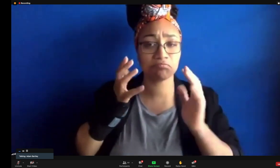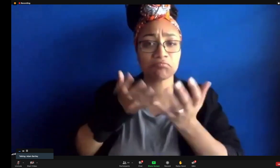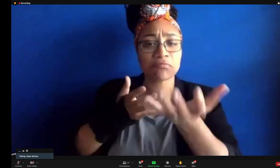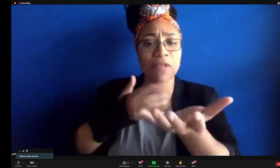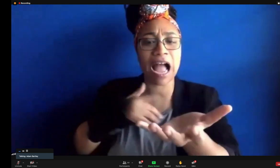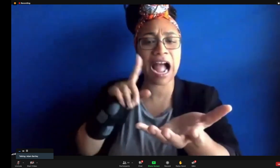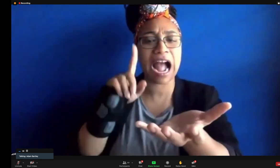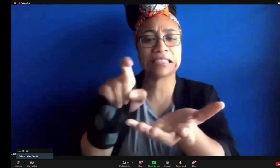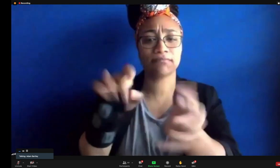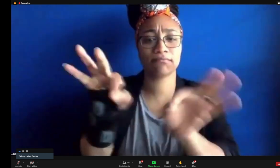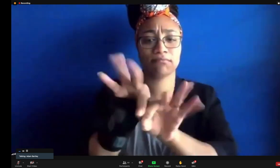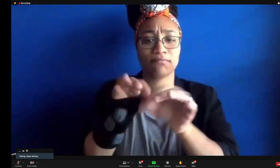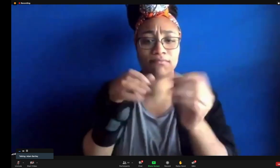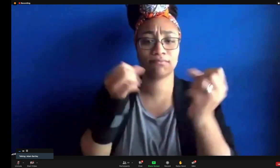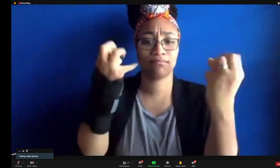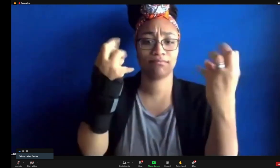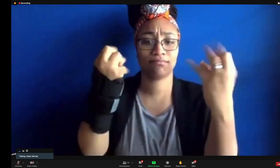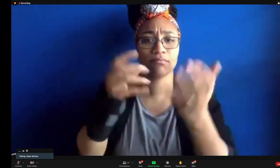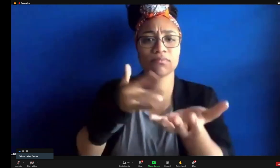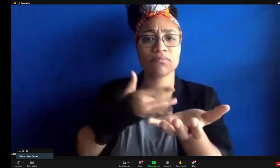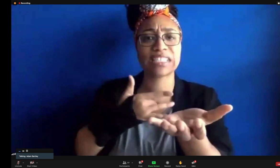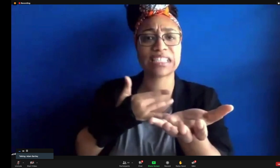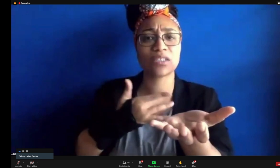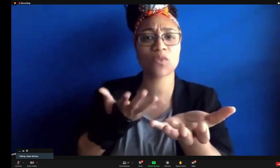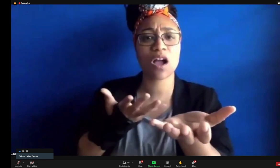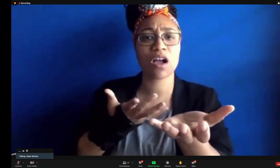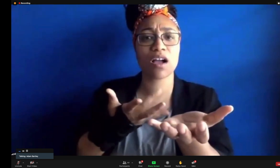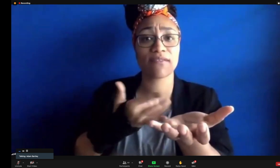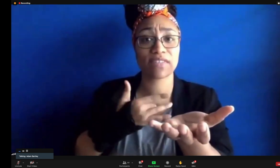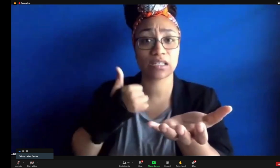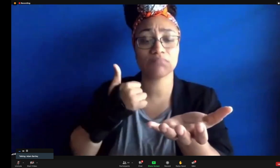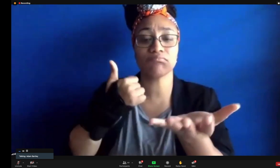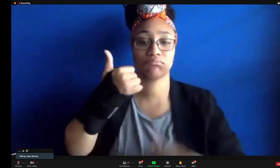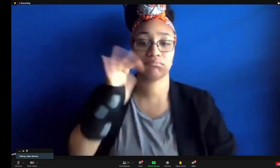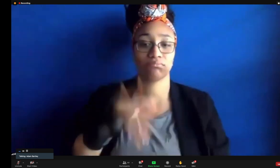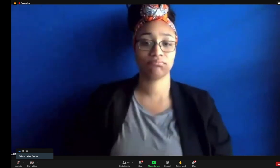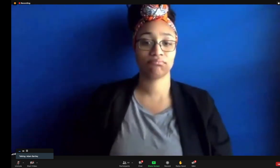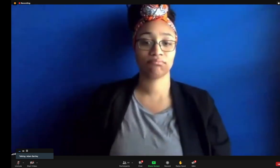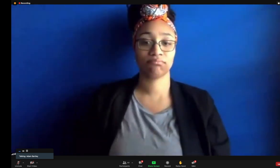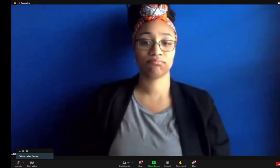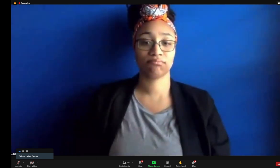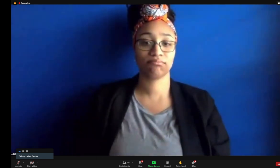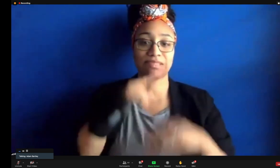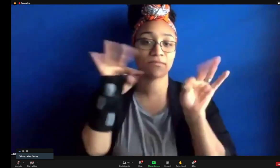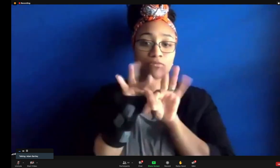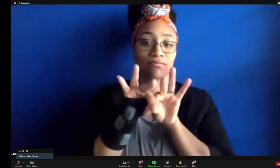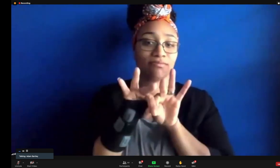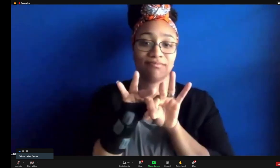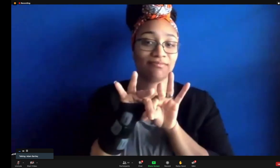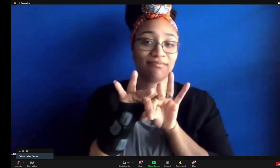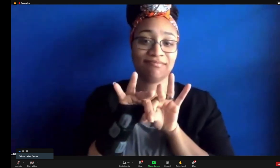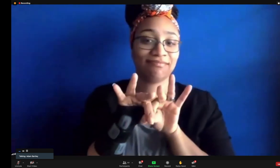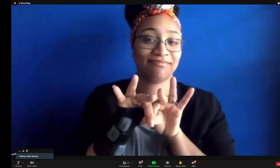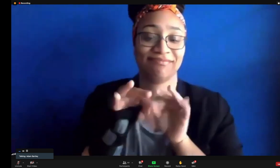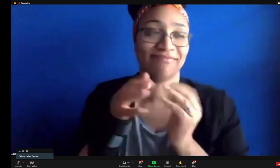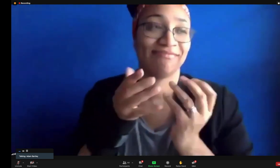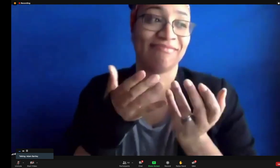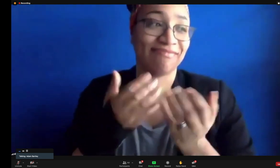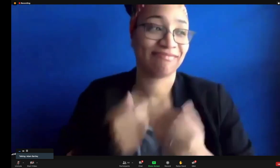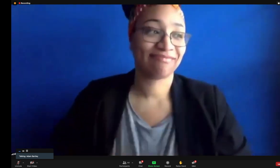I'd to really think about it, and I had to ask the work, ask the work, is the work right? Is this it? Is this what it's supposed to be? And that